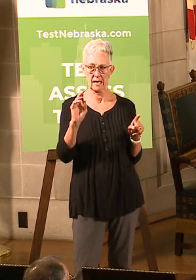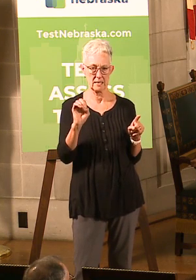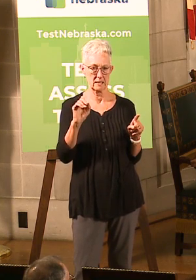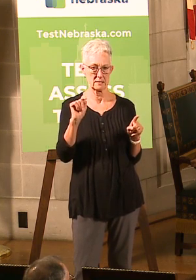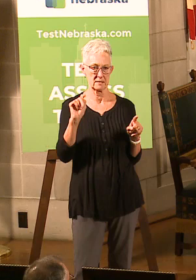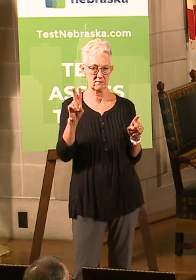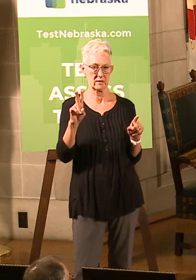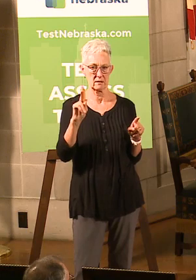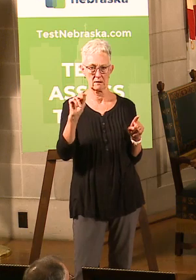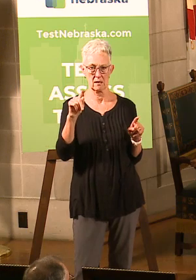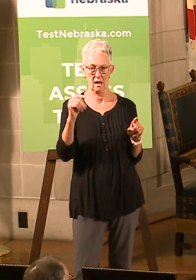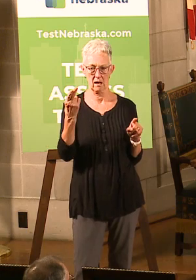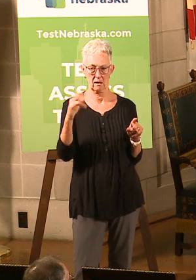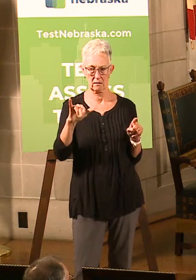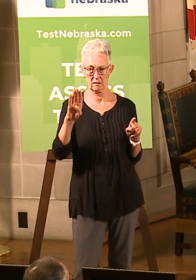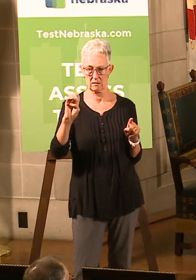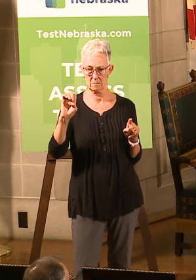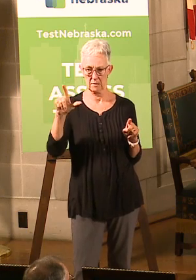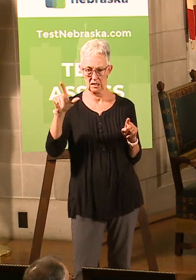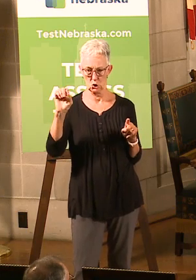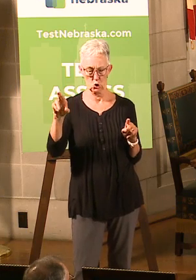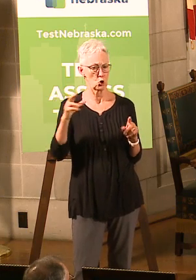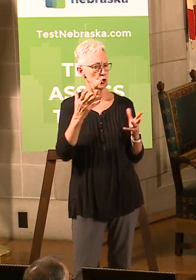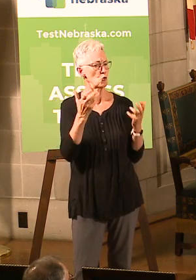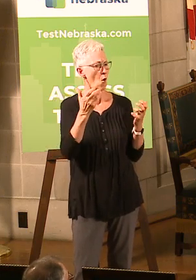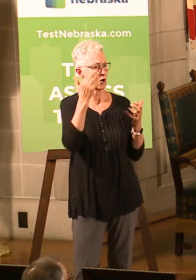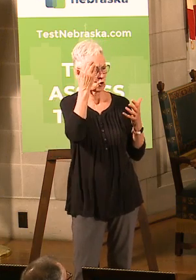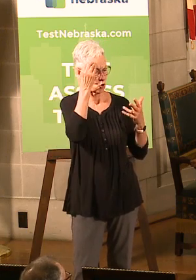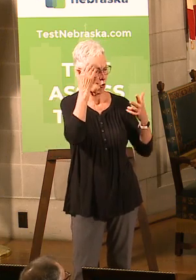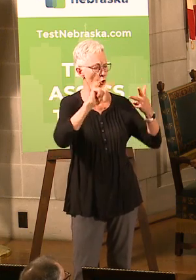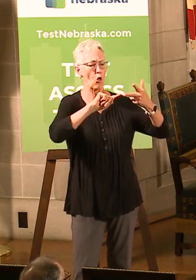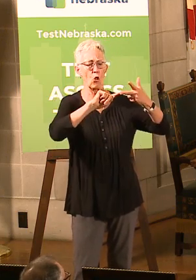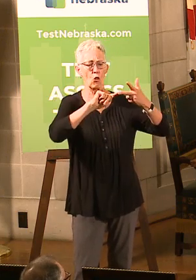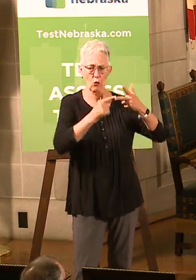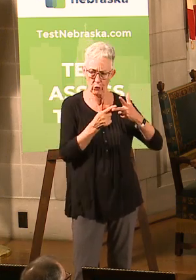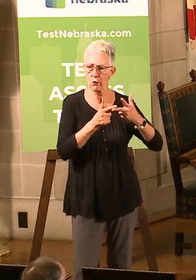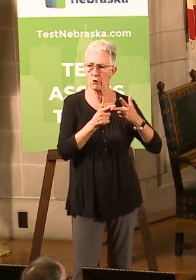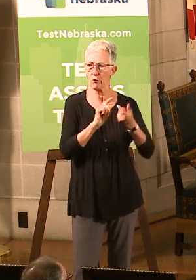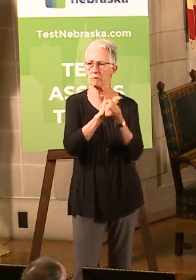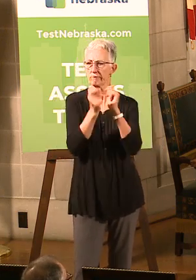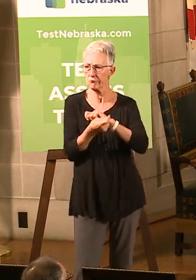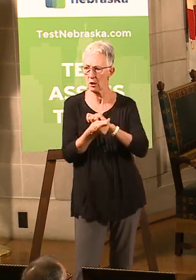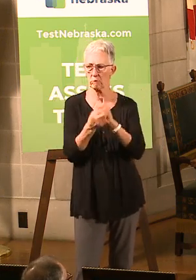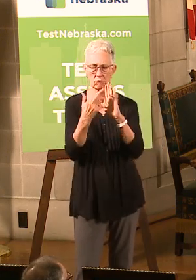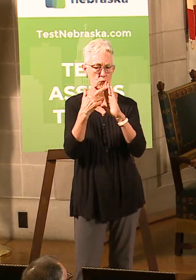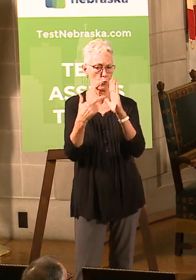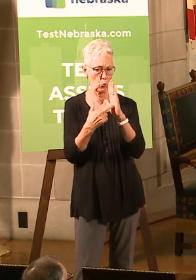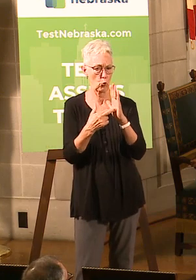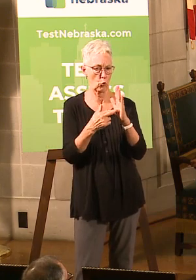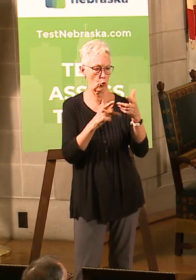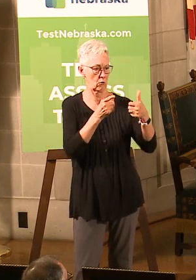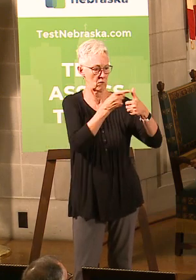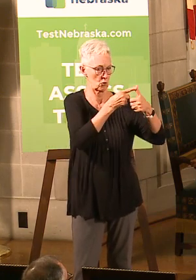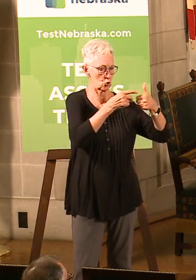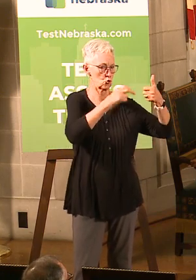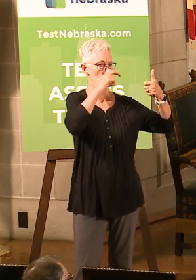Kathy Bieler from KTV wants to know about Phase 3. Is there a plan for that? They're watching, you know, are Phase 2